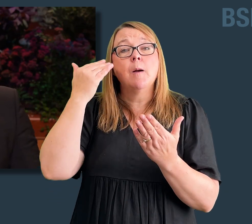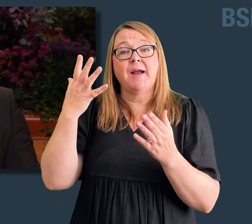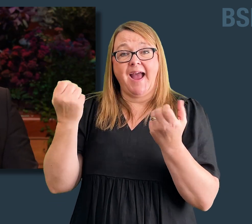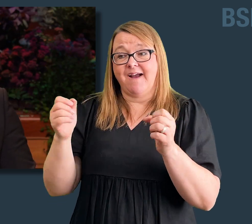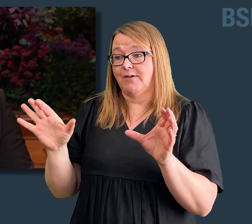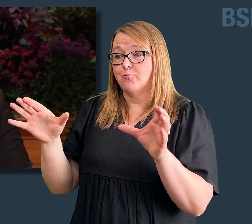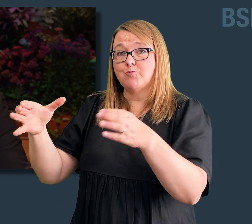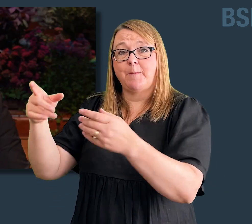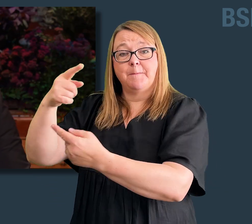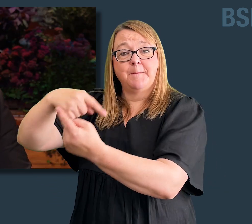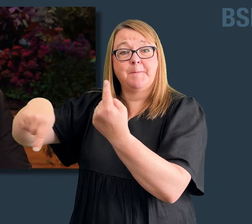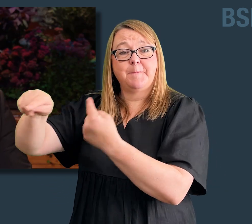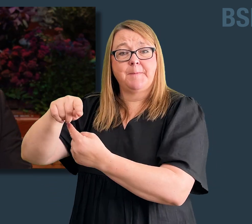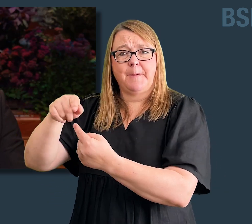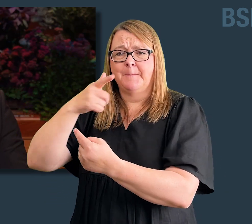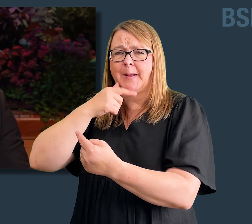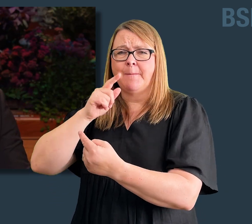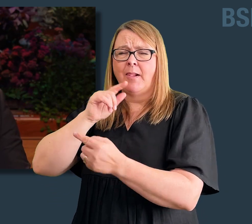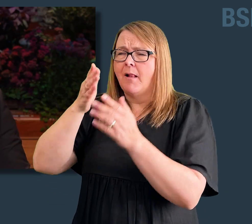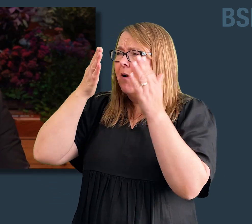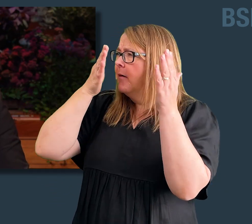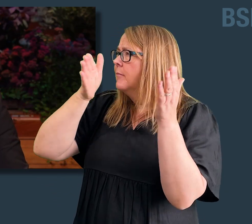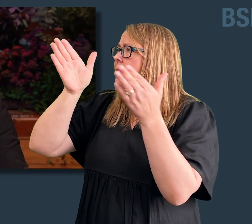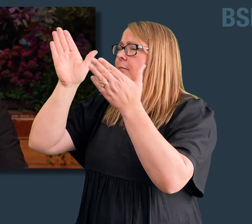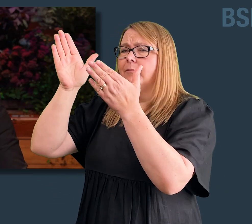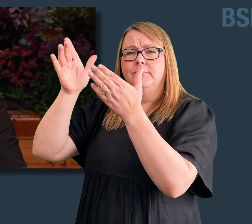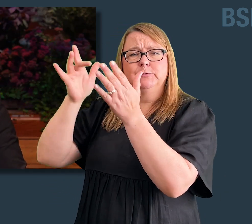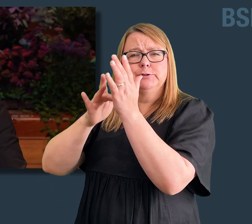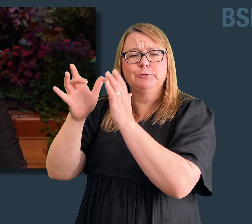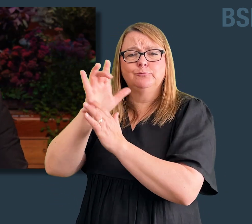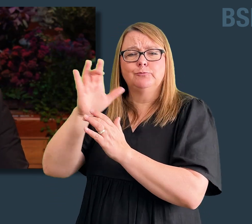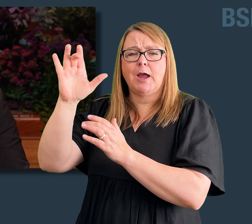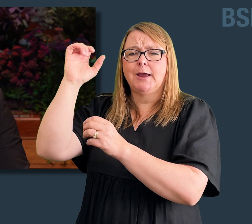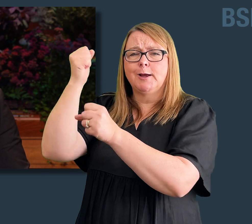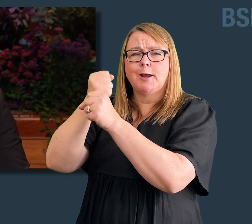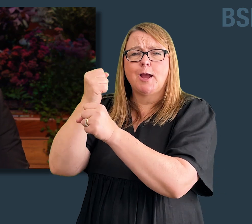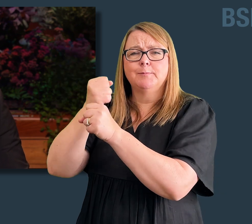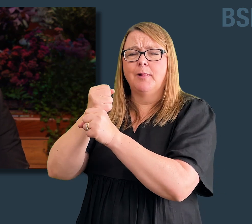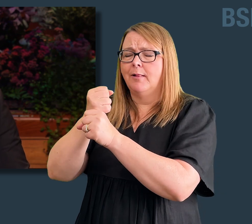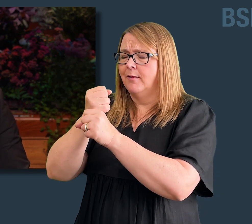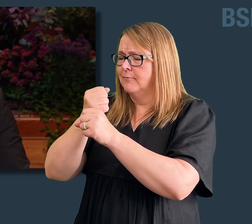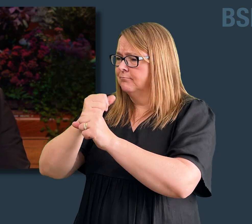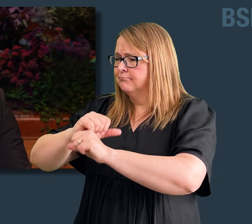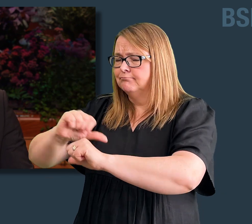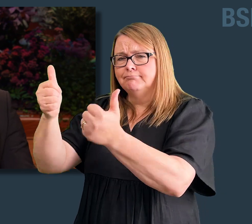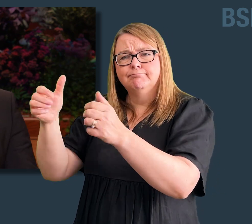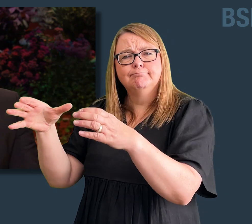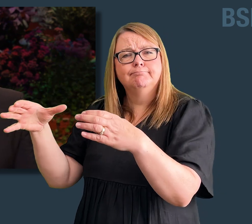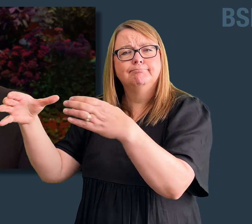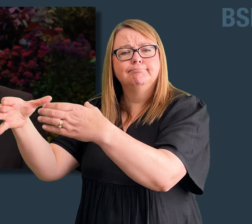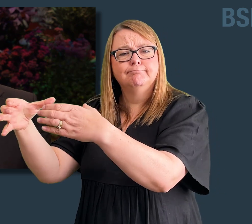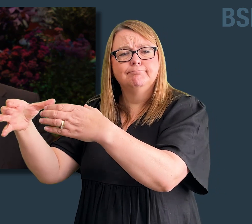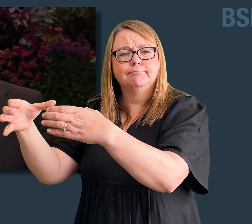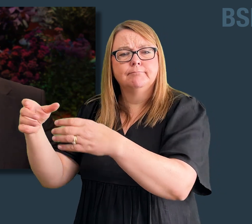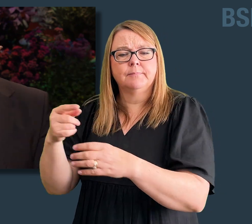in the Book of Mormon describe those who turned their lives around by focusing on Jesus Christ and His gospel.